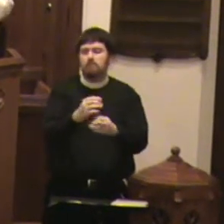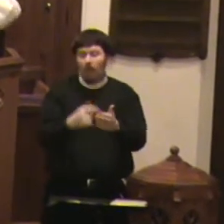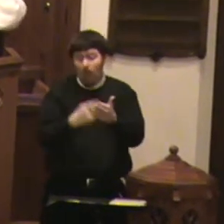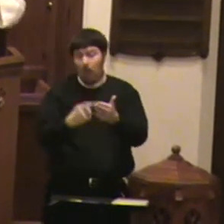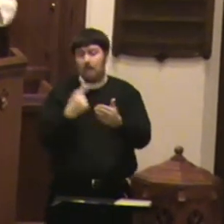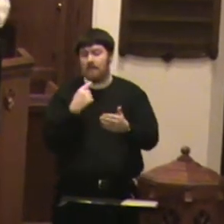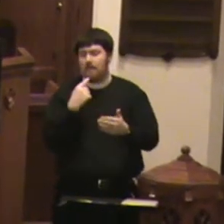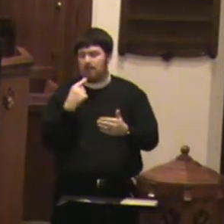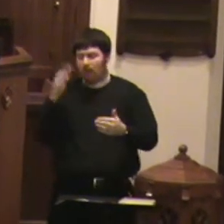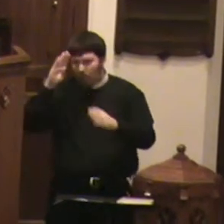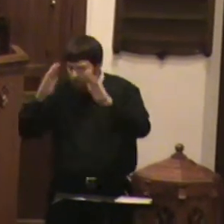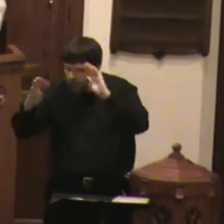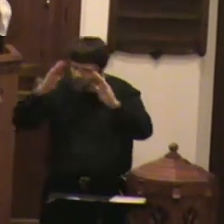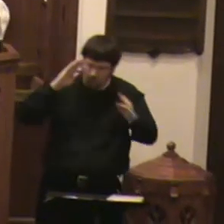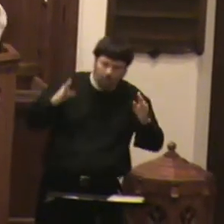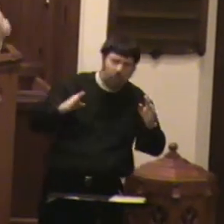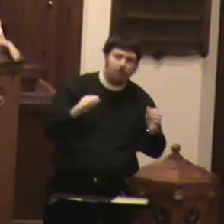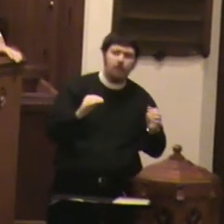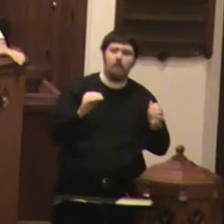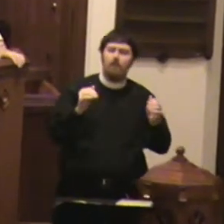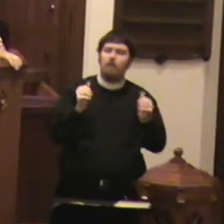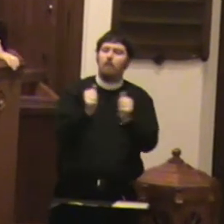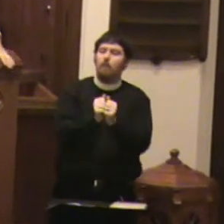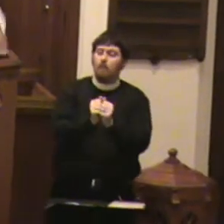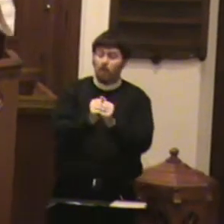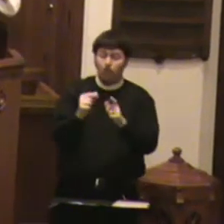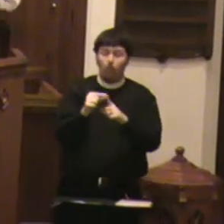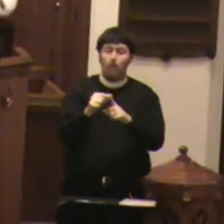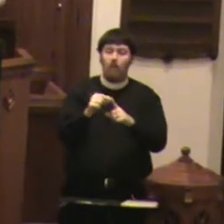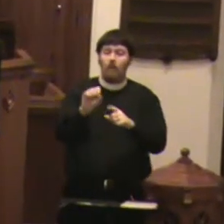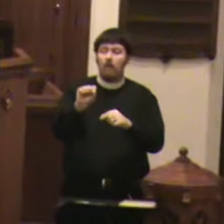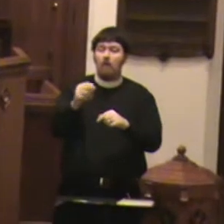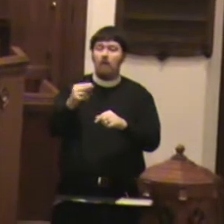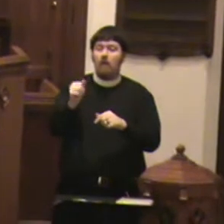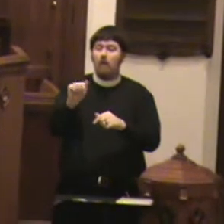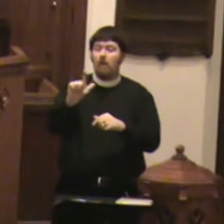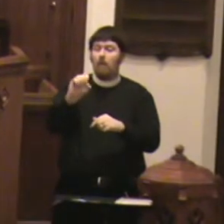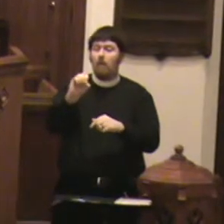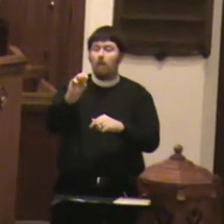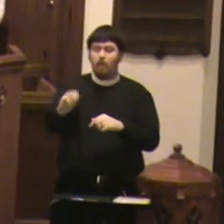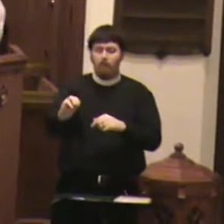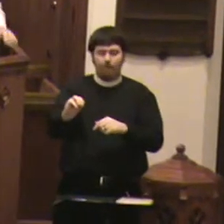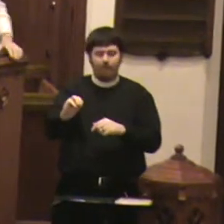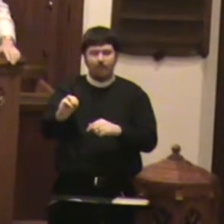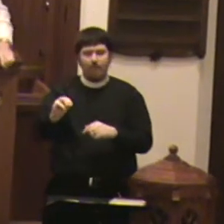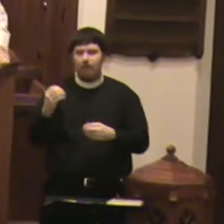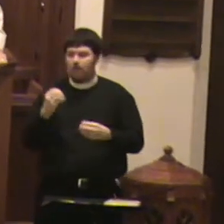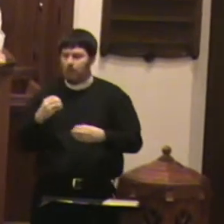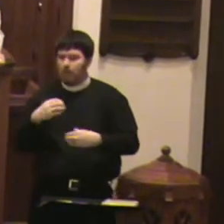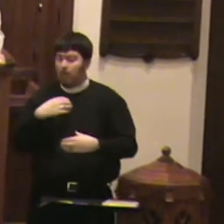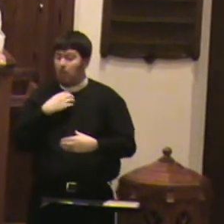and they left one another's company with that word. They wished it upon to bear the brothers and sisters.